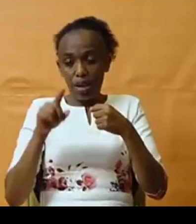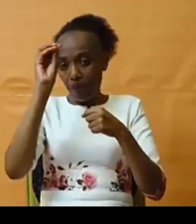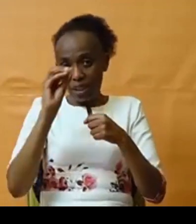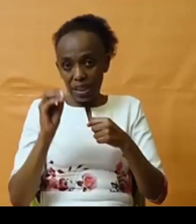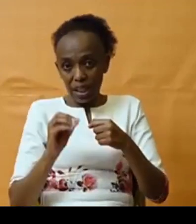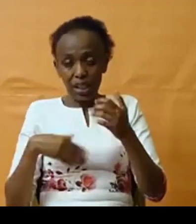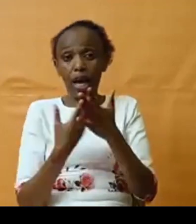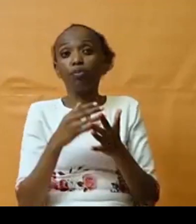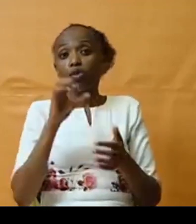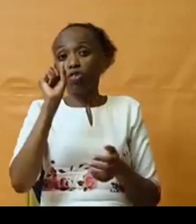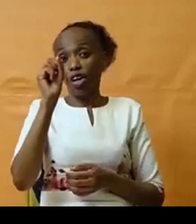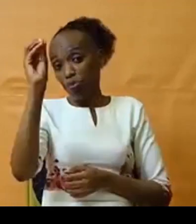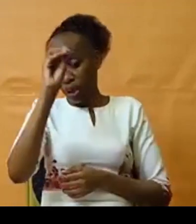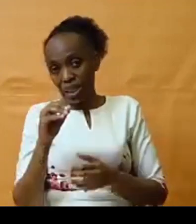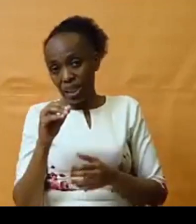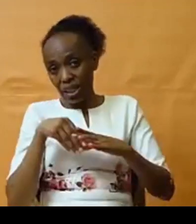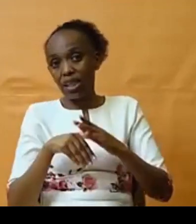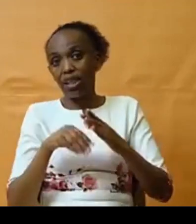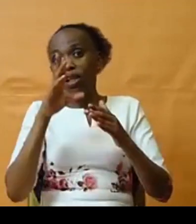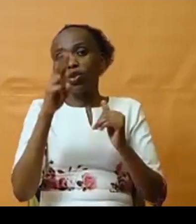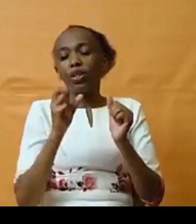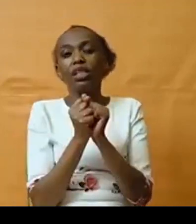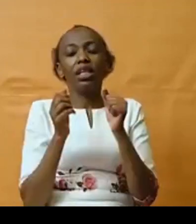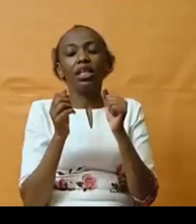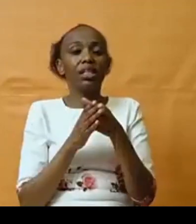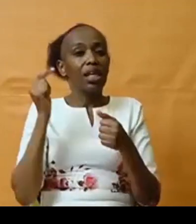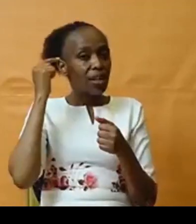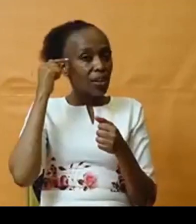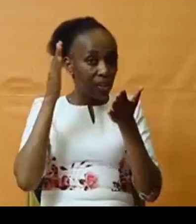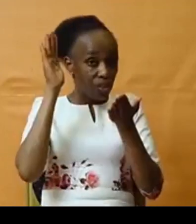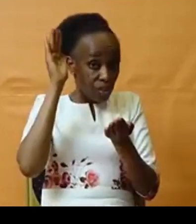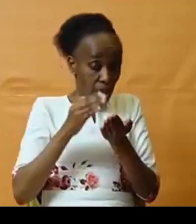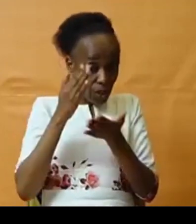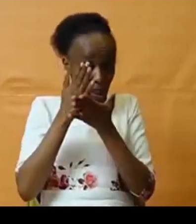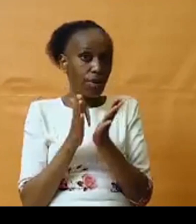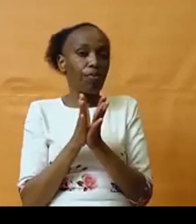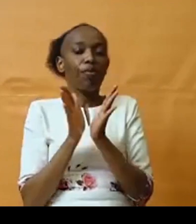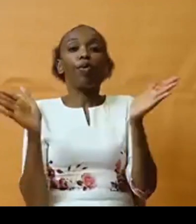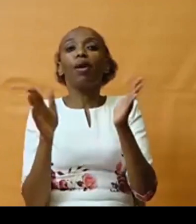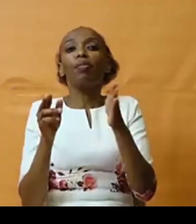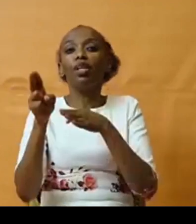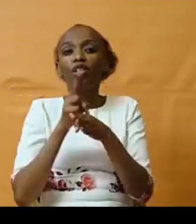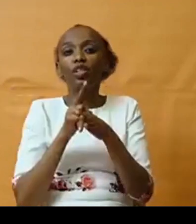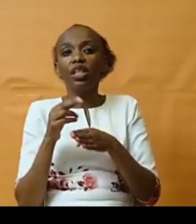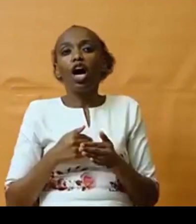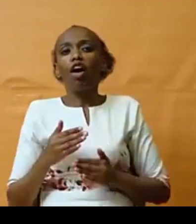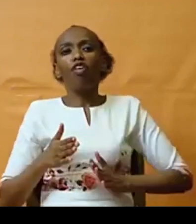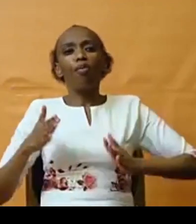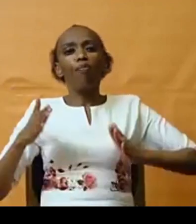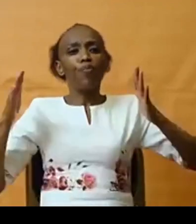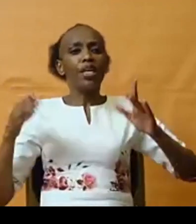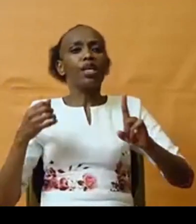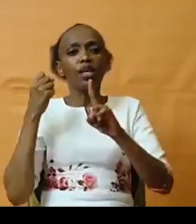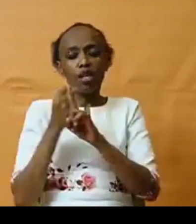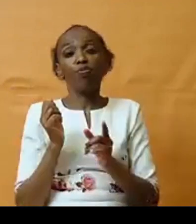2019. And I think this reduction in some of the public spending has a huge impact,